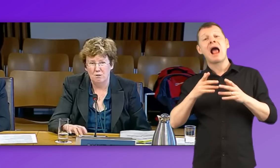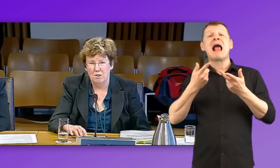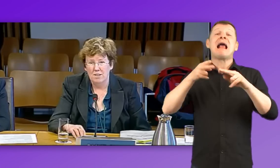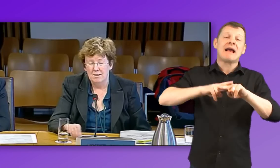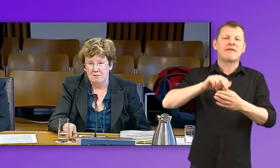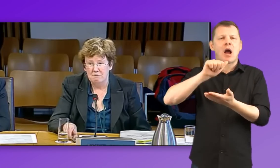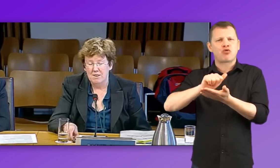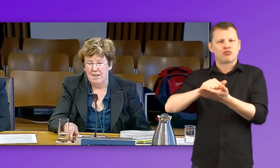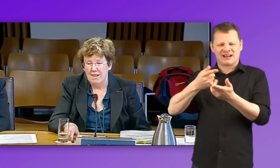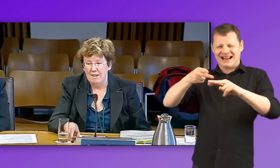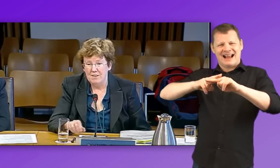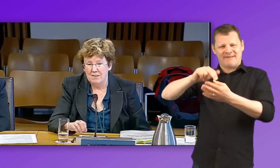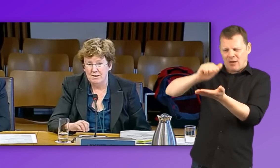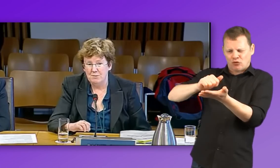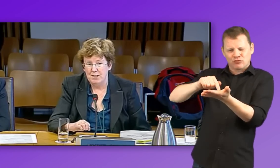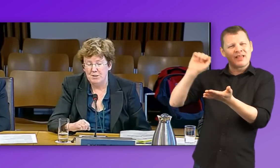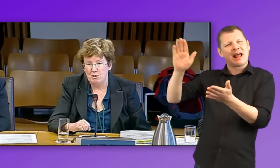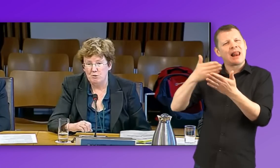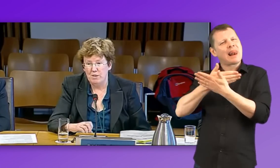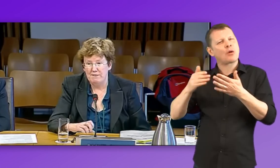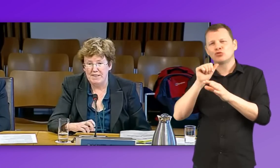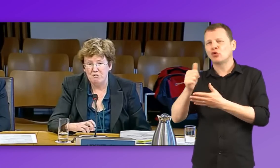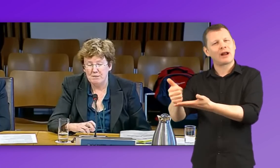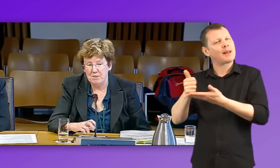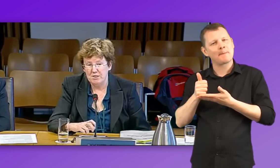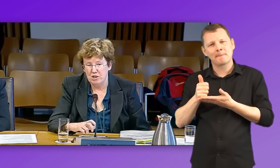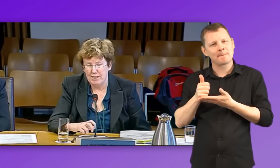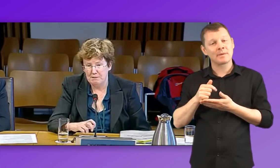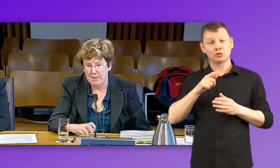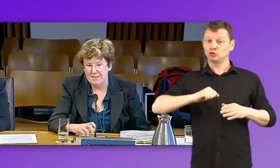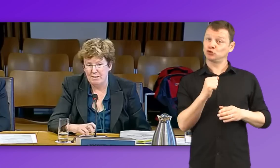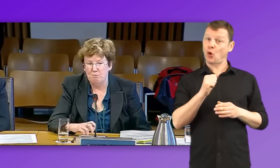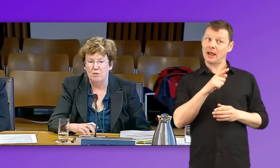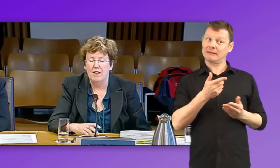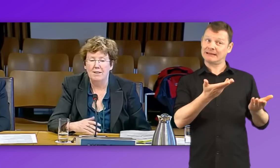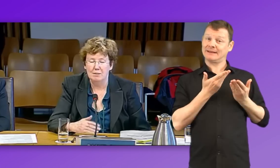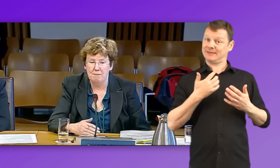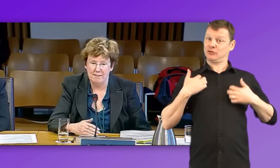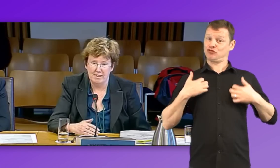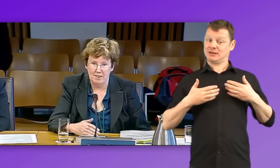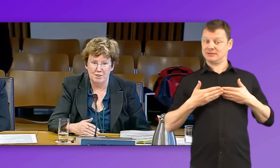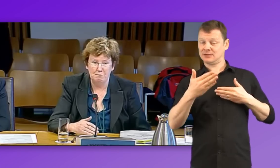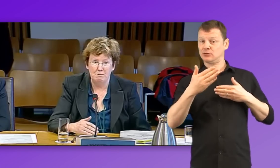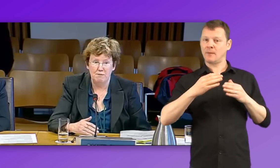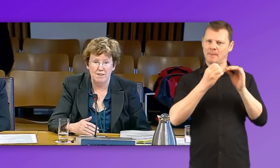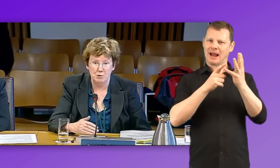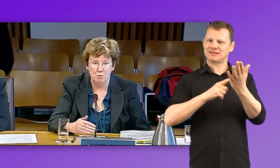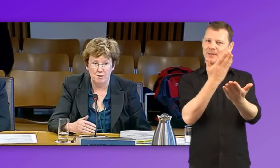So, I feel that in Scotland, we're in an interesting position now with the BSL bill, and I expect that guidance to be revised upwards.